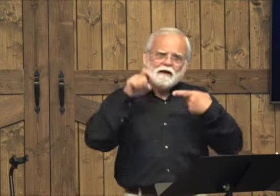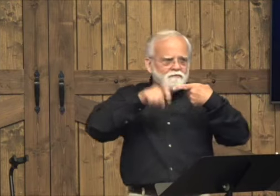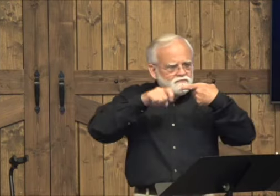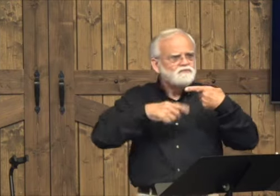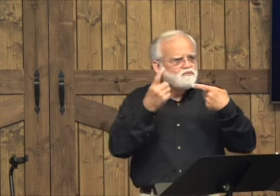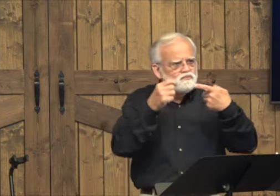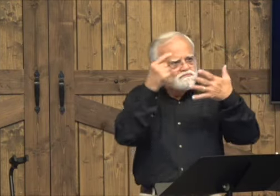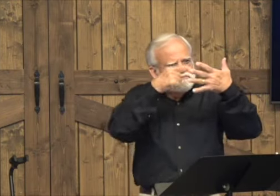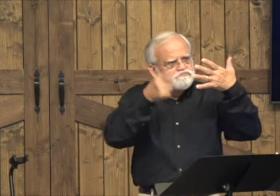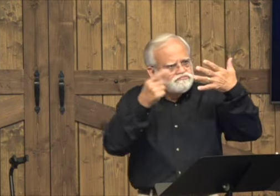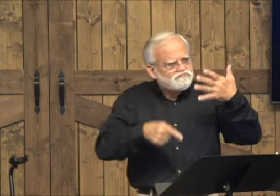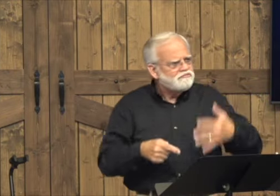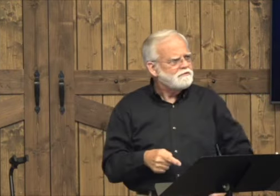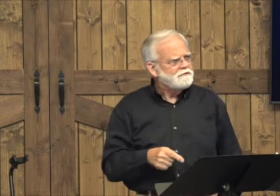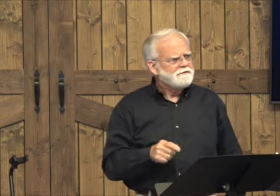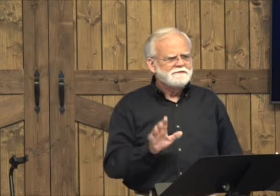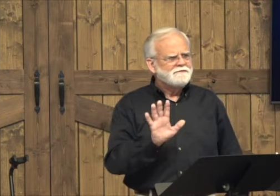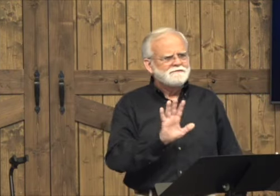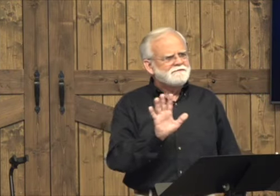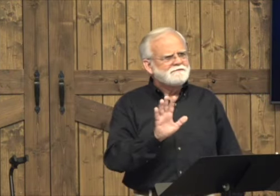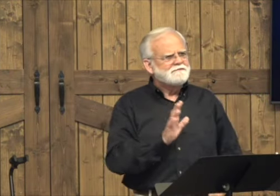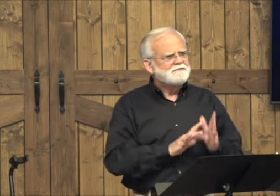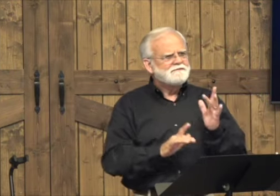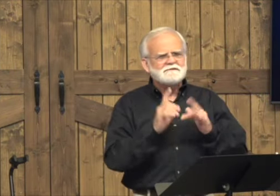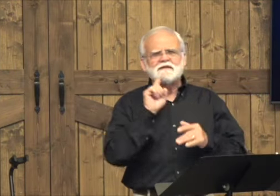conflicts to think about all these things that we can do.